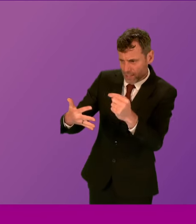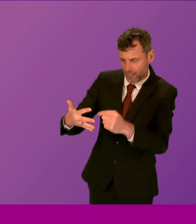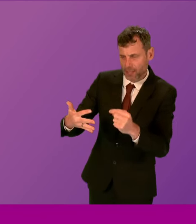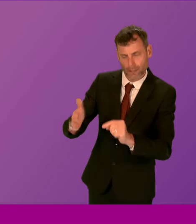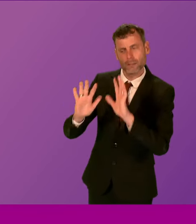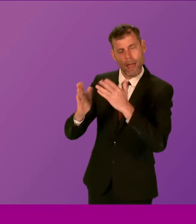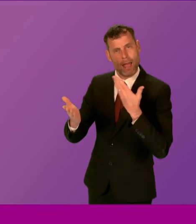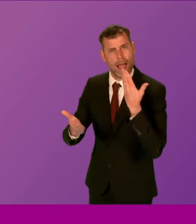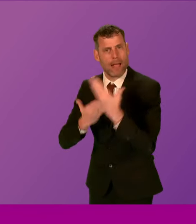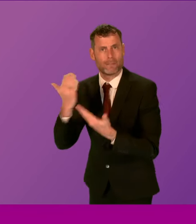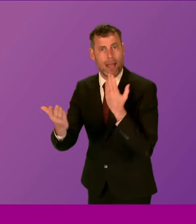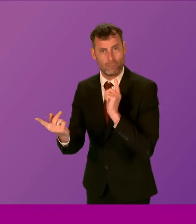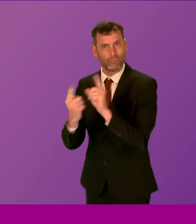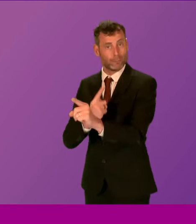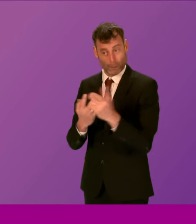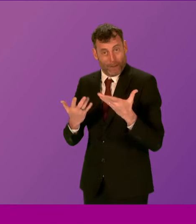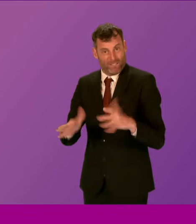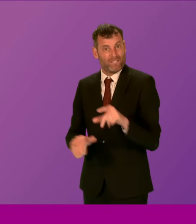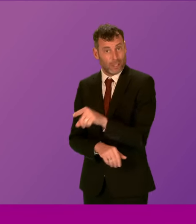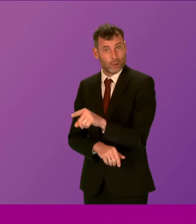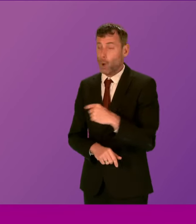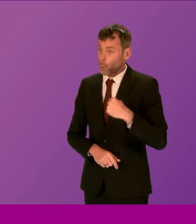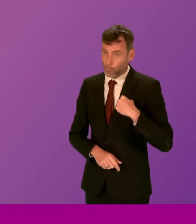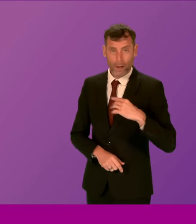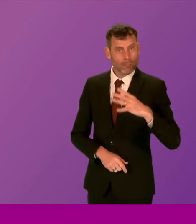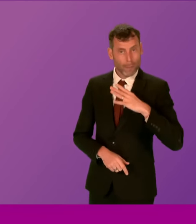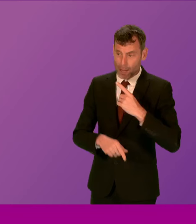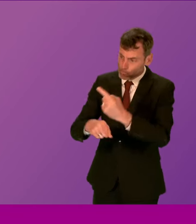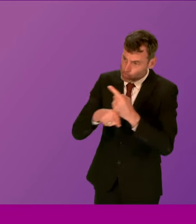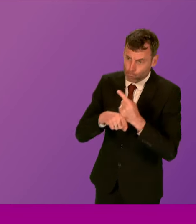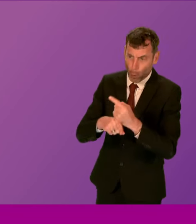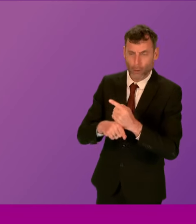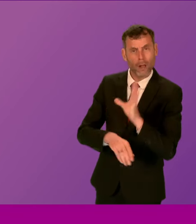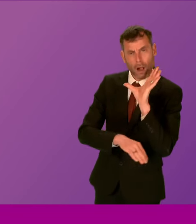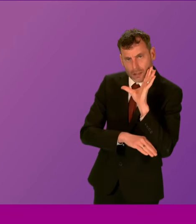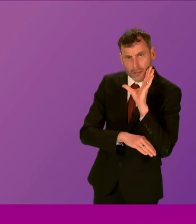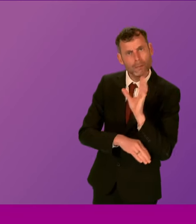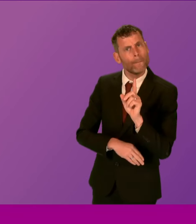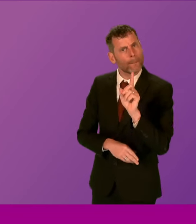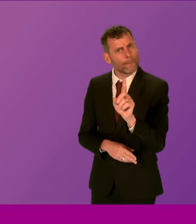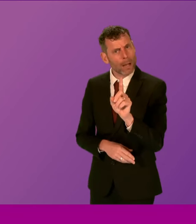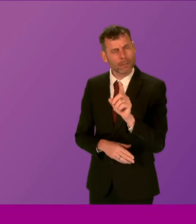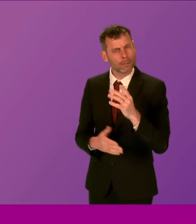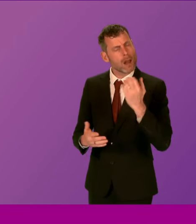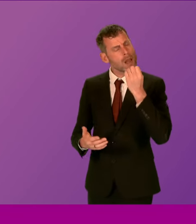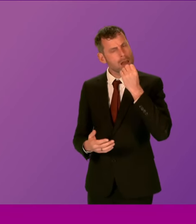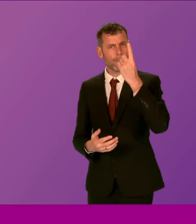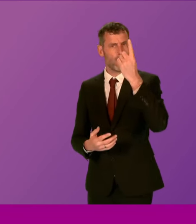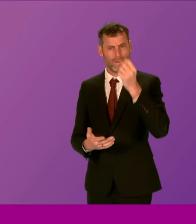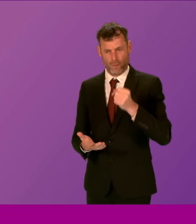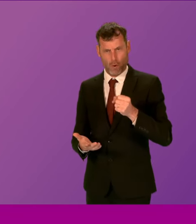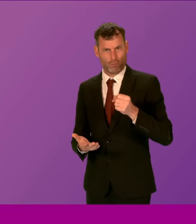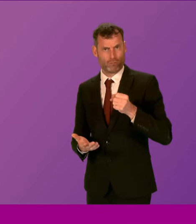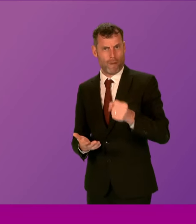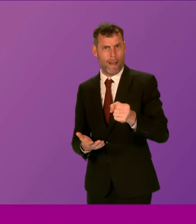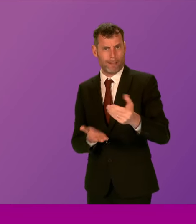correspondence. So we'll continue to engage where we can and, of course, continue to make sure that rail safety for not just our